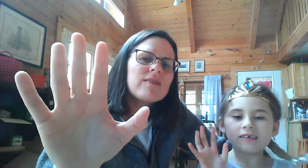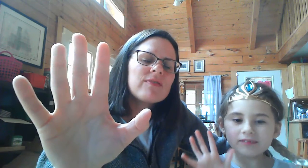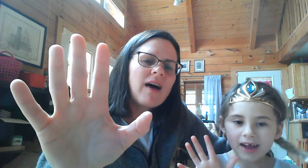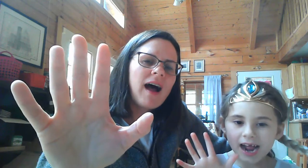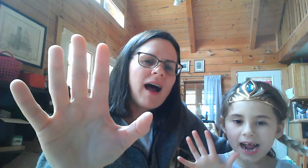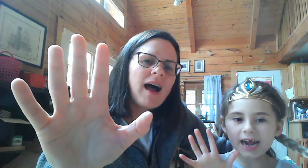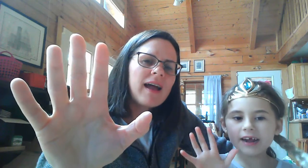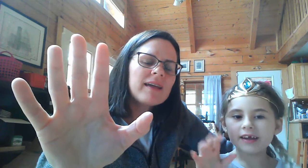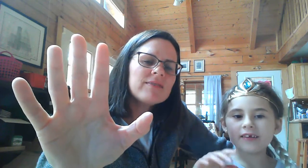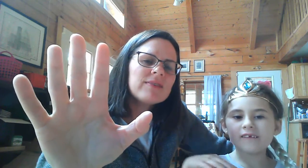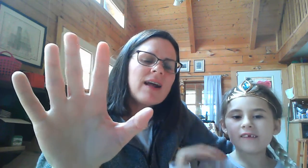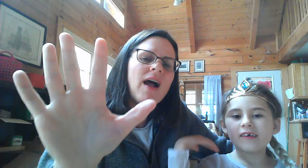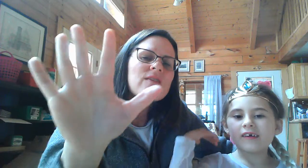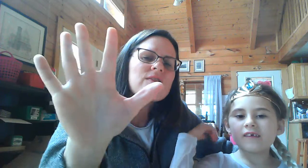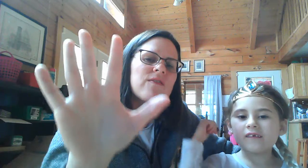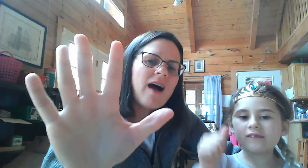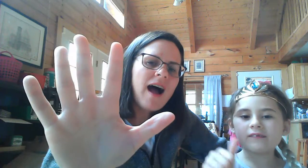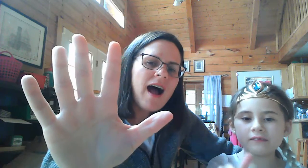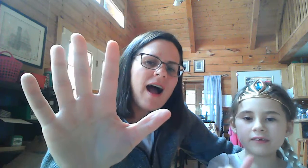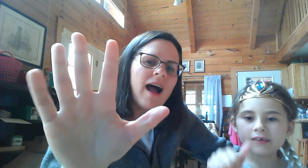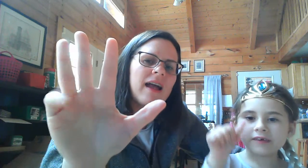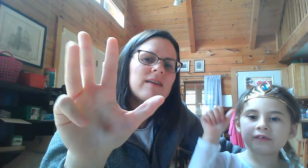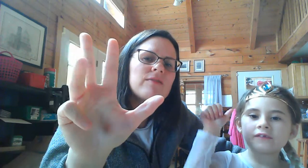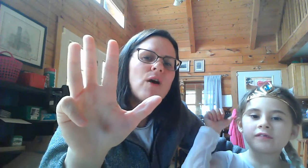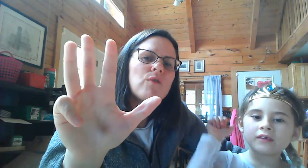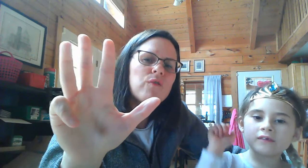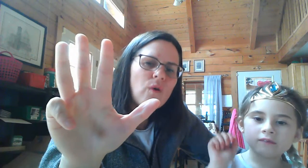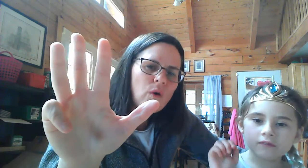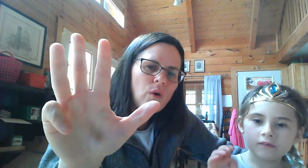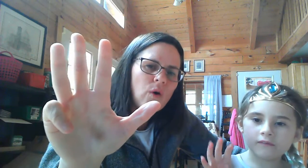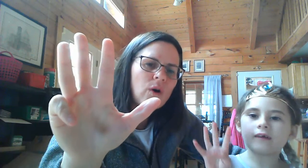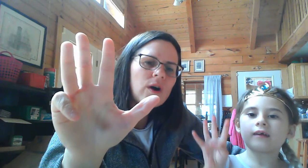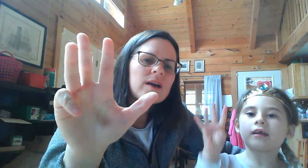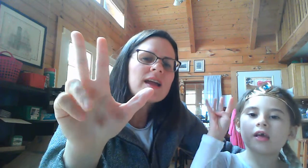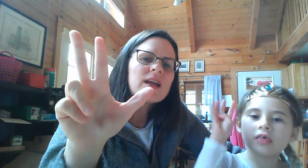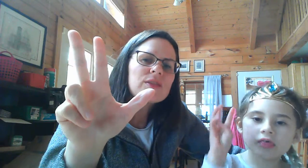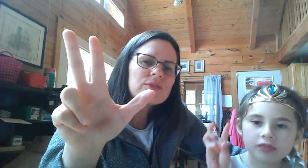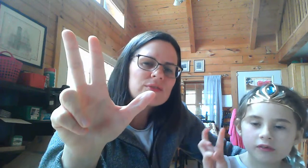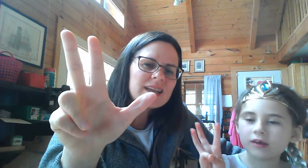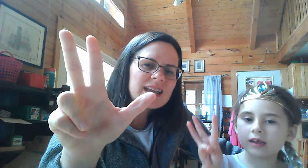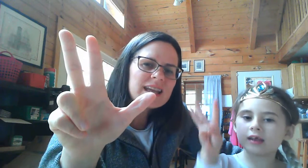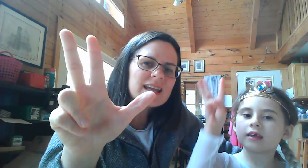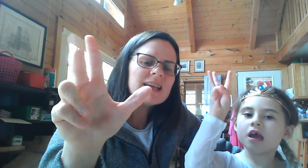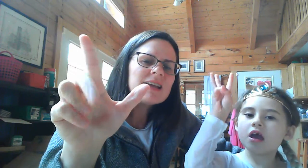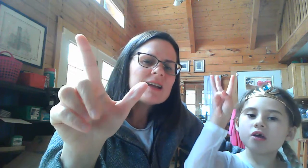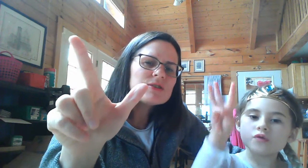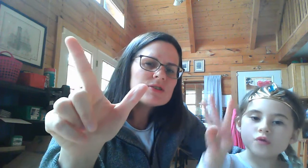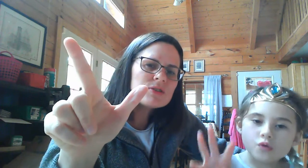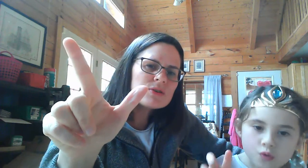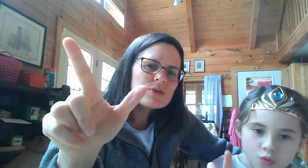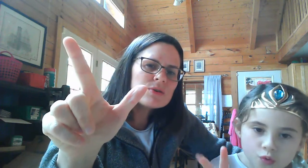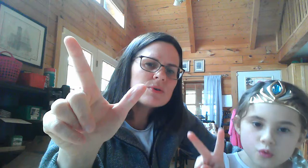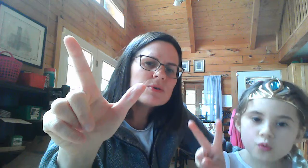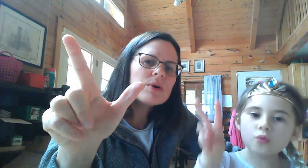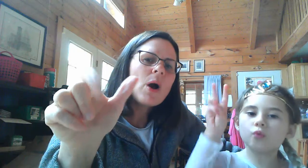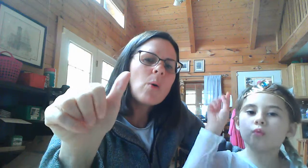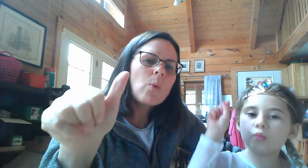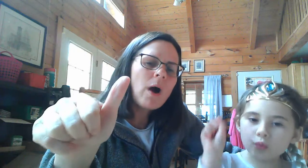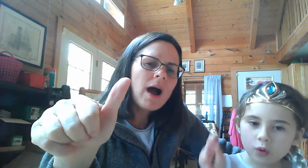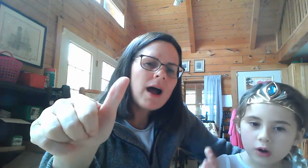five. Five, four, three, two, one,